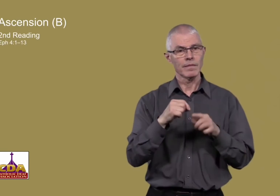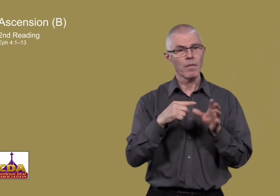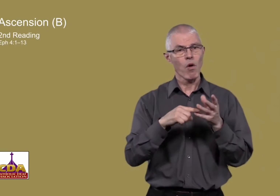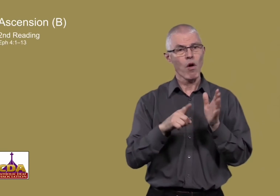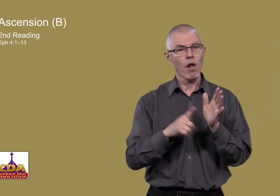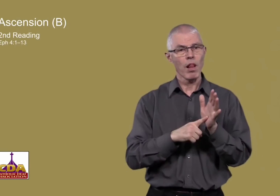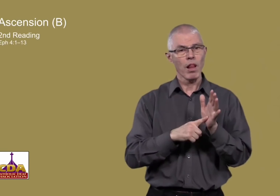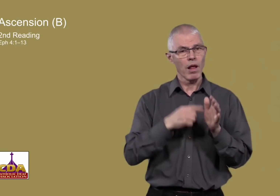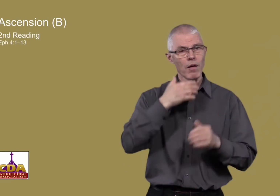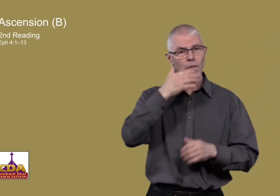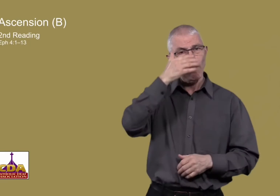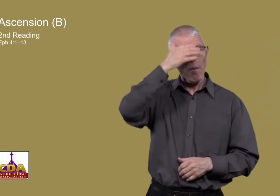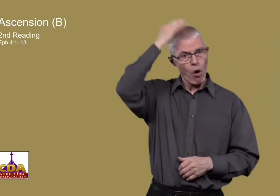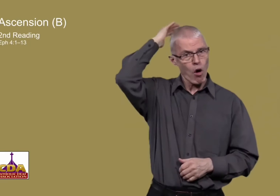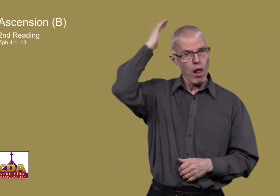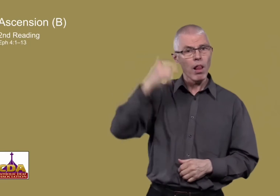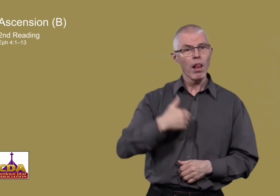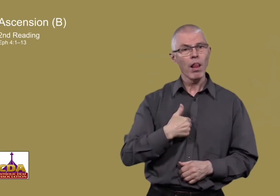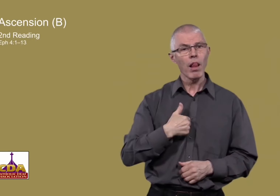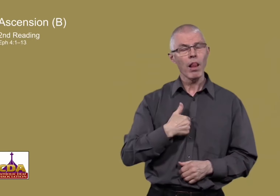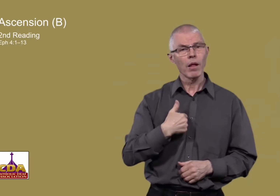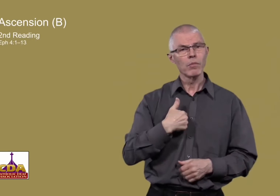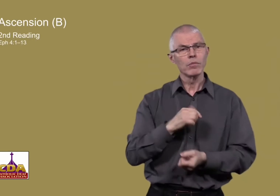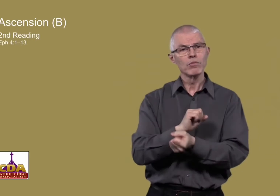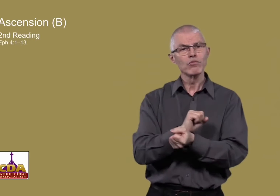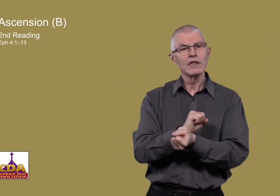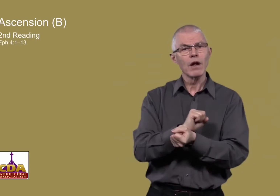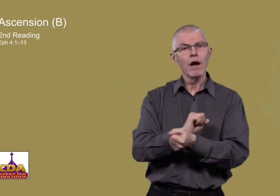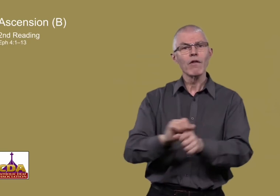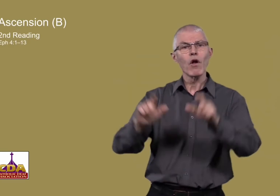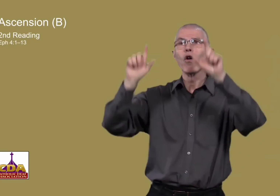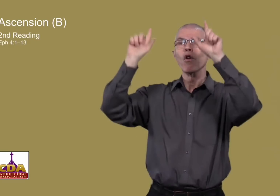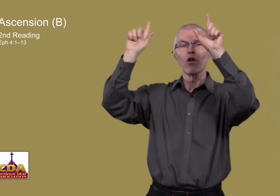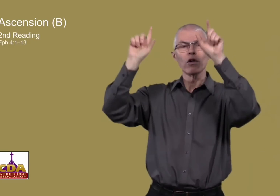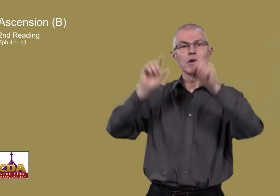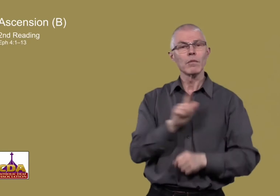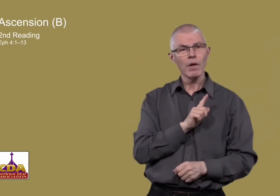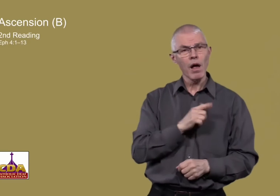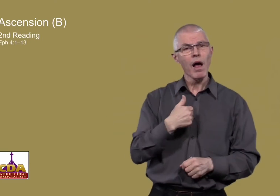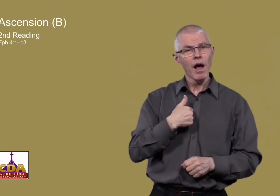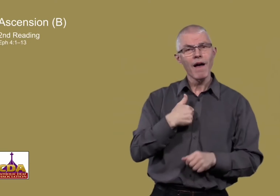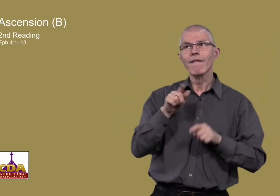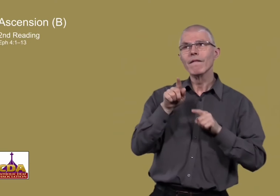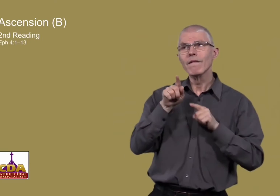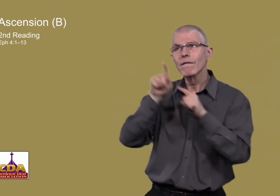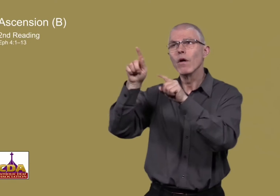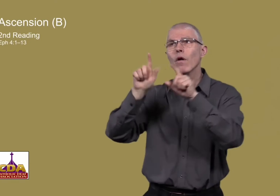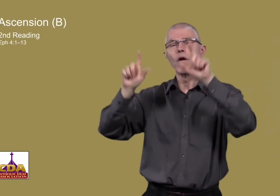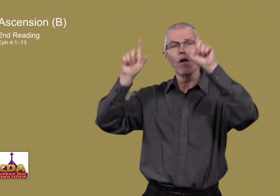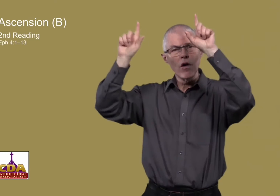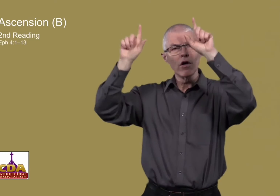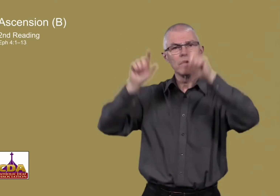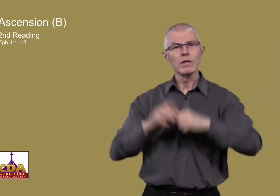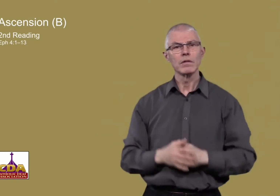I, Paul, I'm a prisoner of the Lord because I follow the Lord.